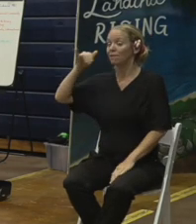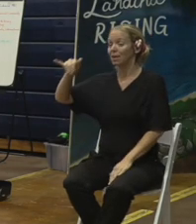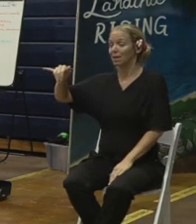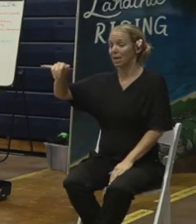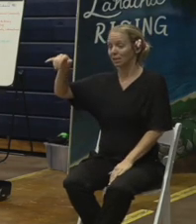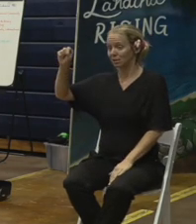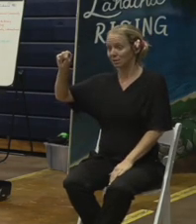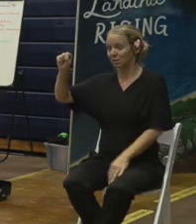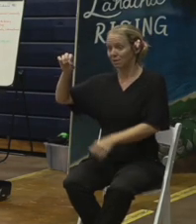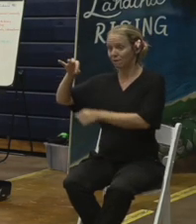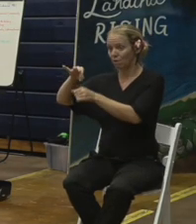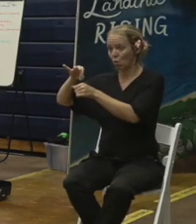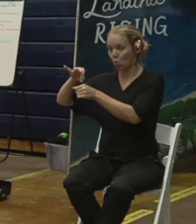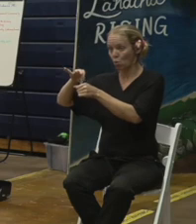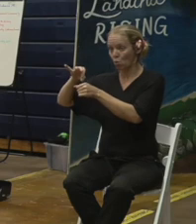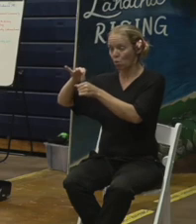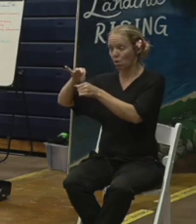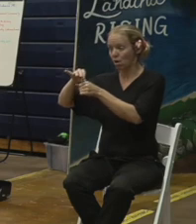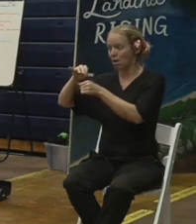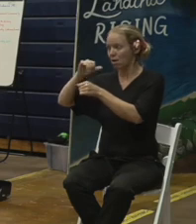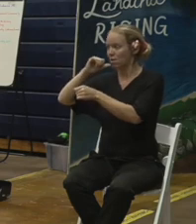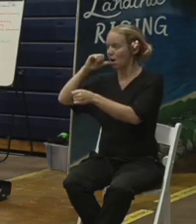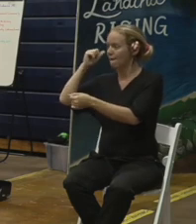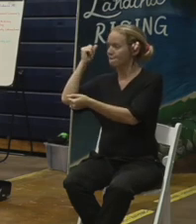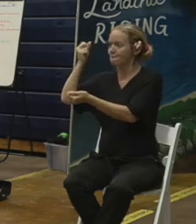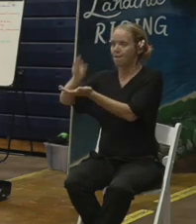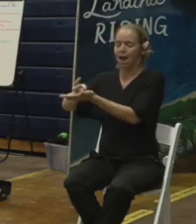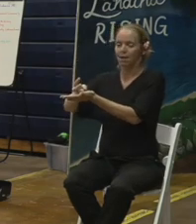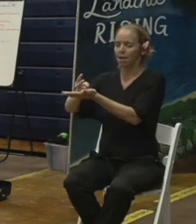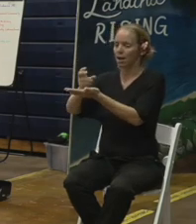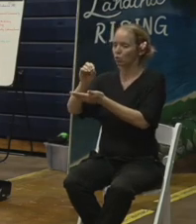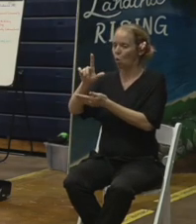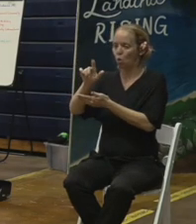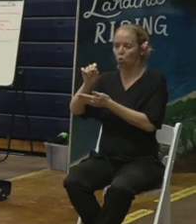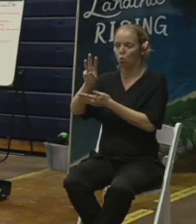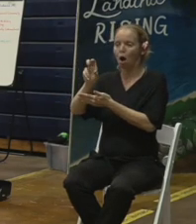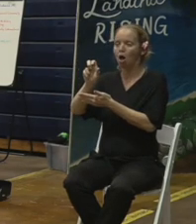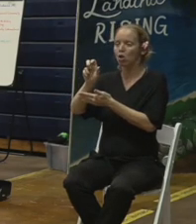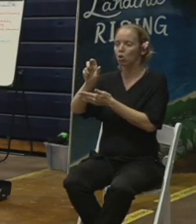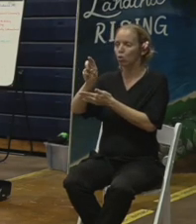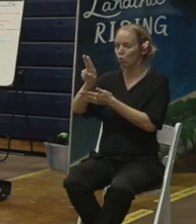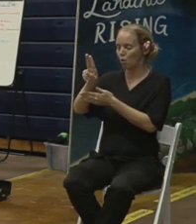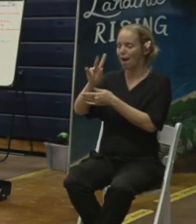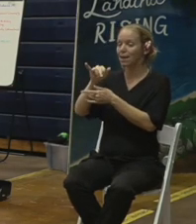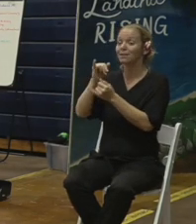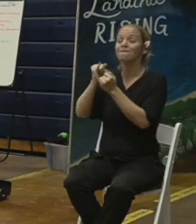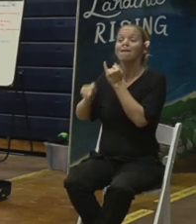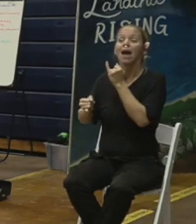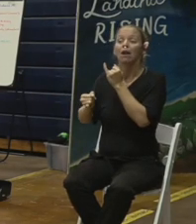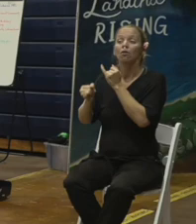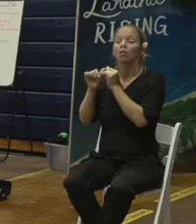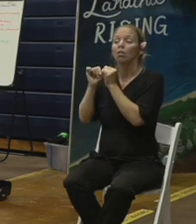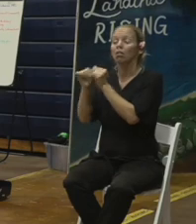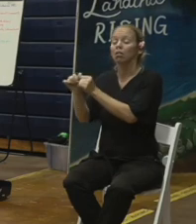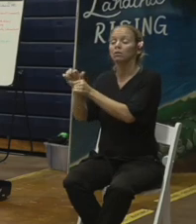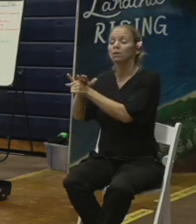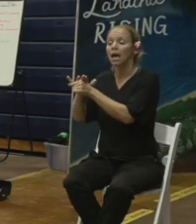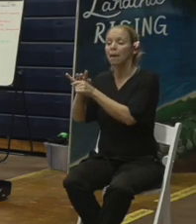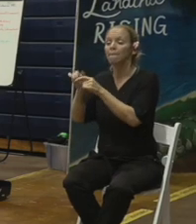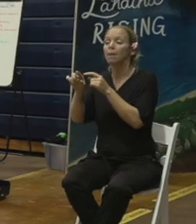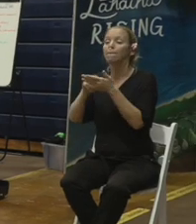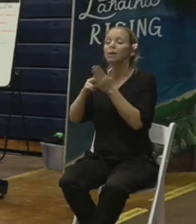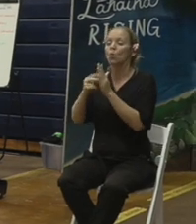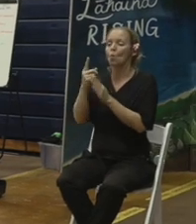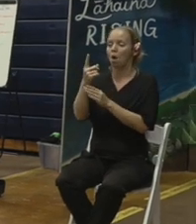does not finalize Oluwalu as the final containment site it just allows a one year